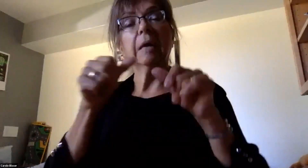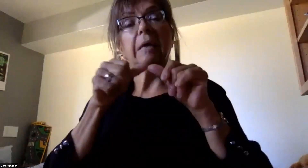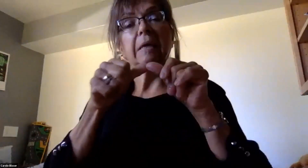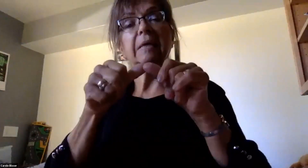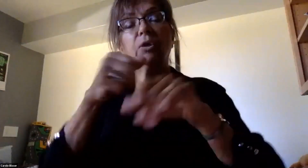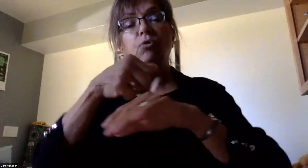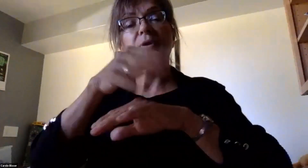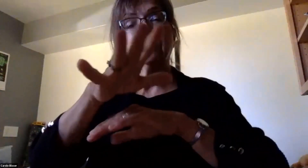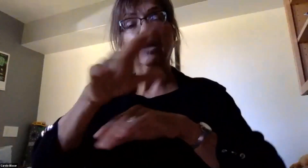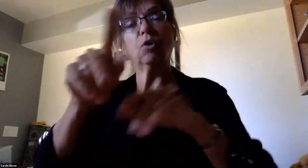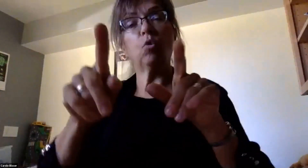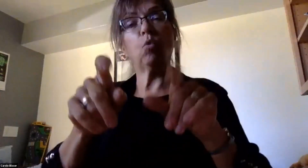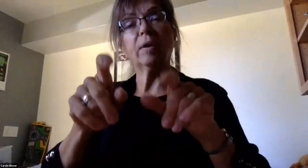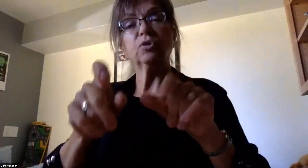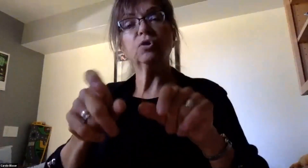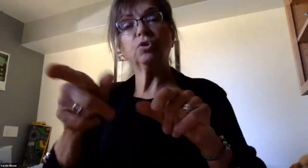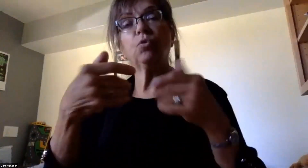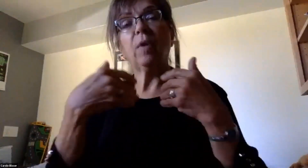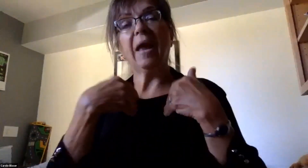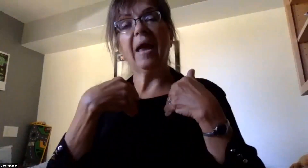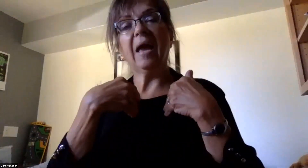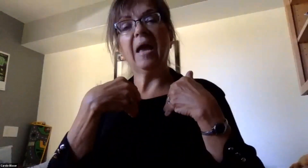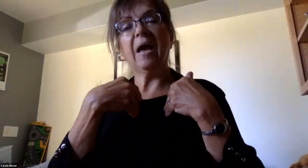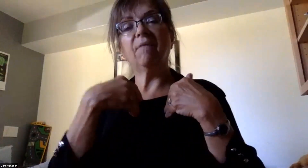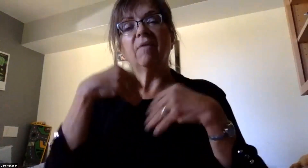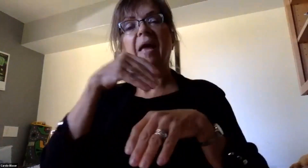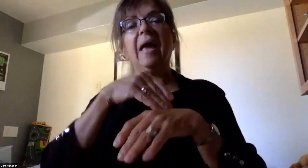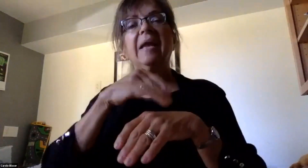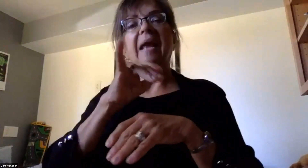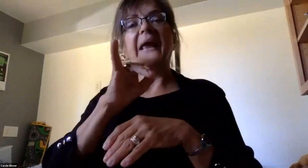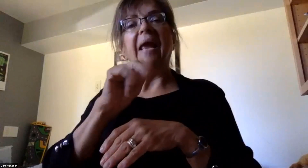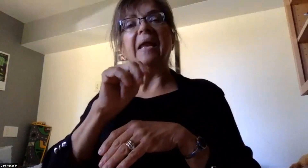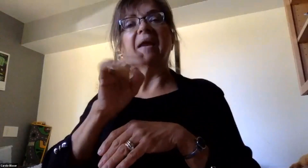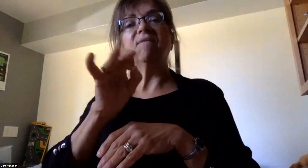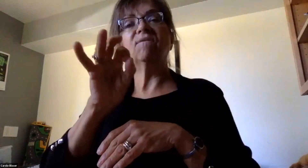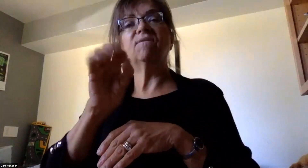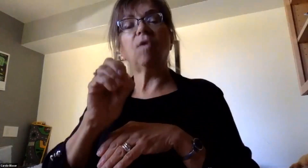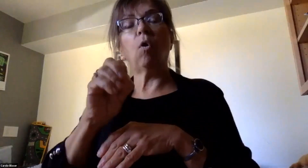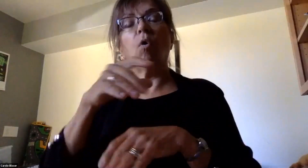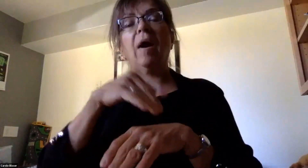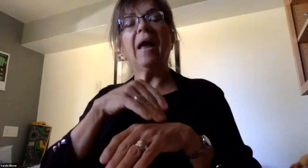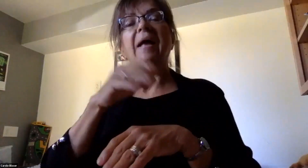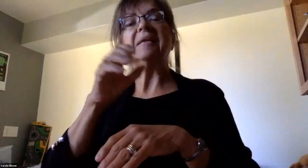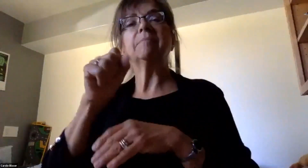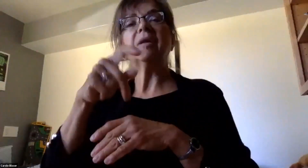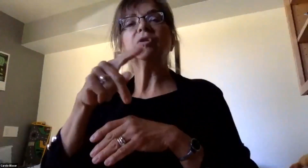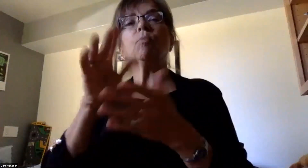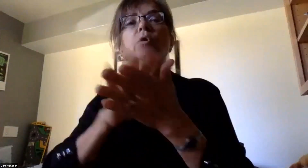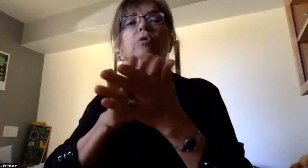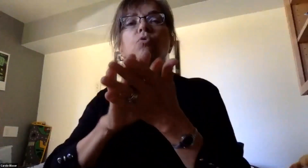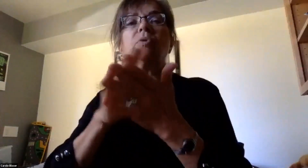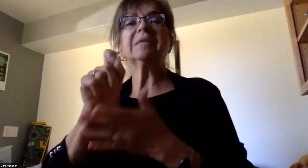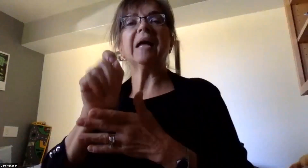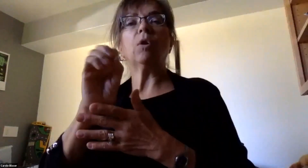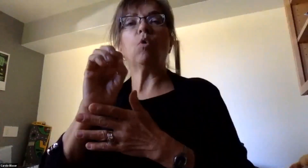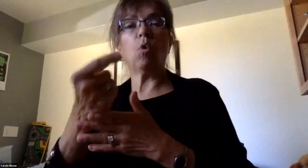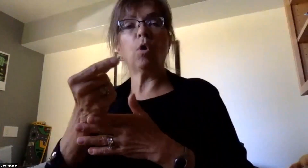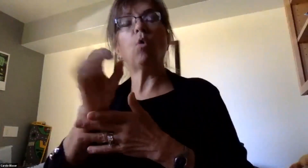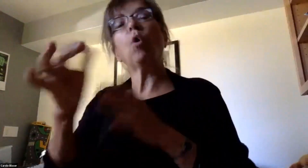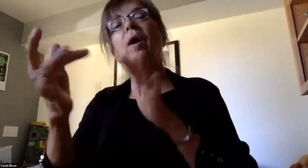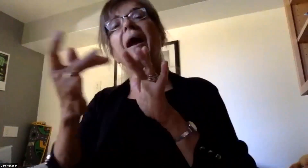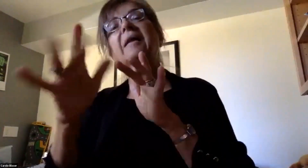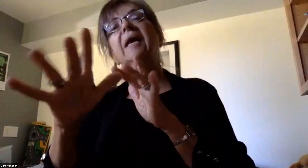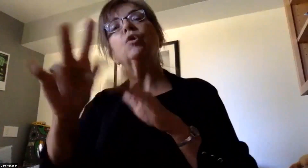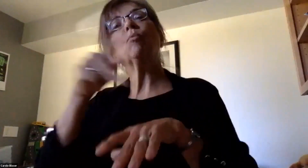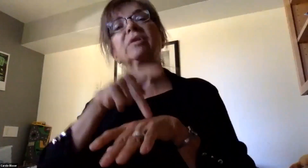in any questions you have at the info at fedsupportschools.org webpage or again, contact your principal. So